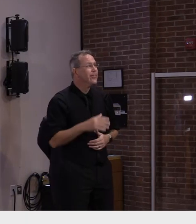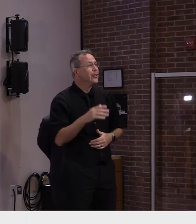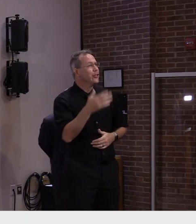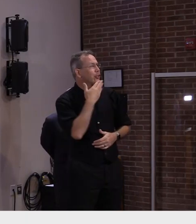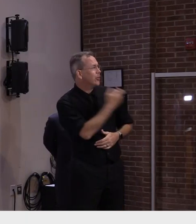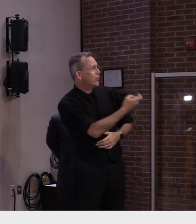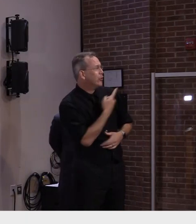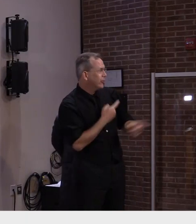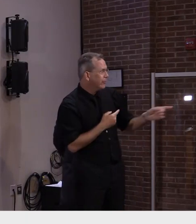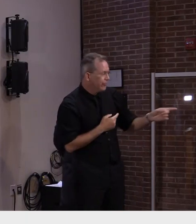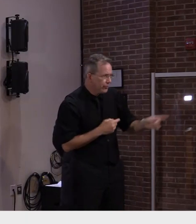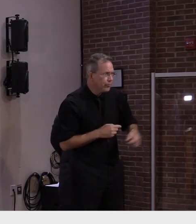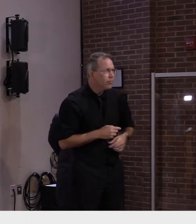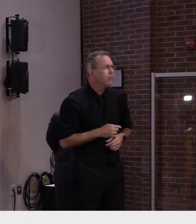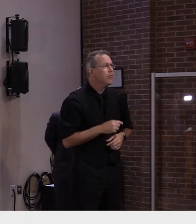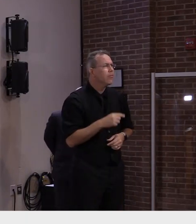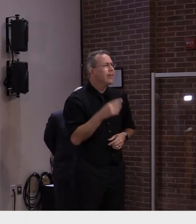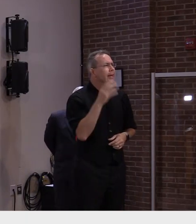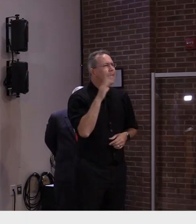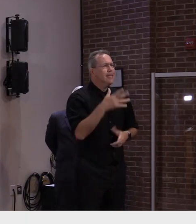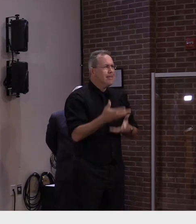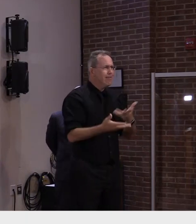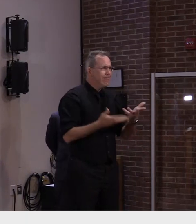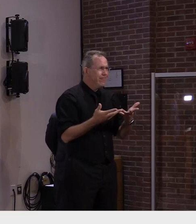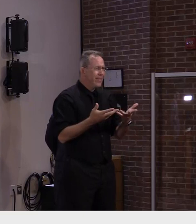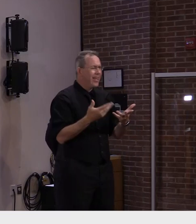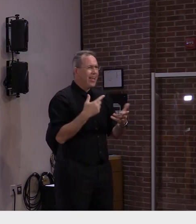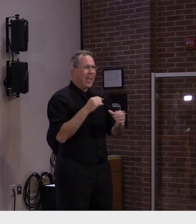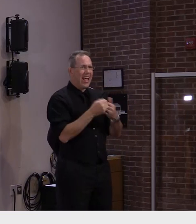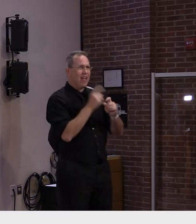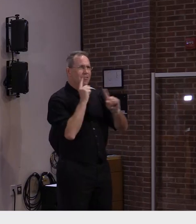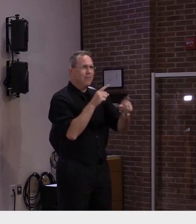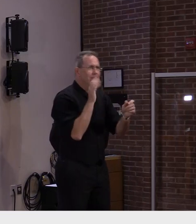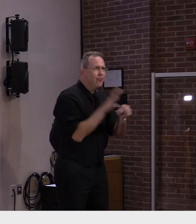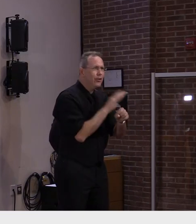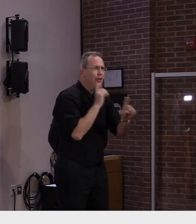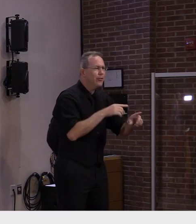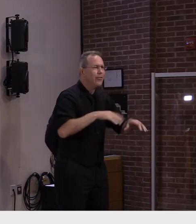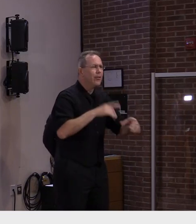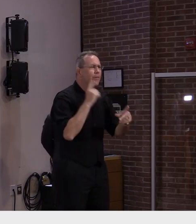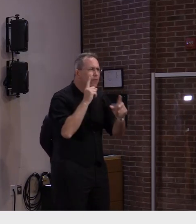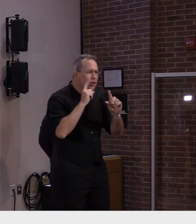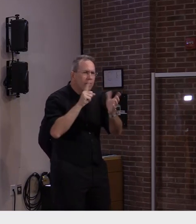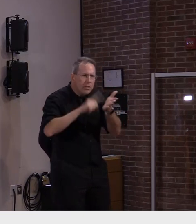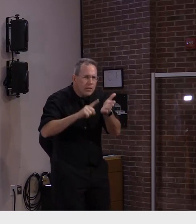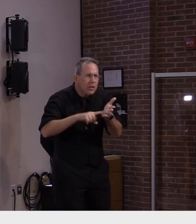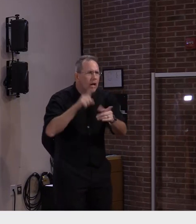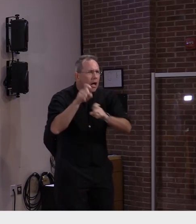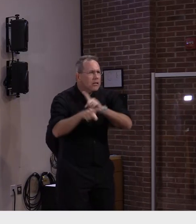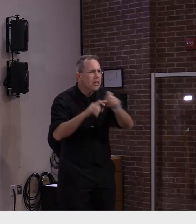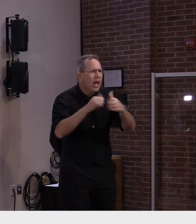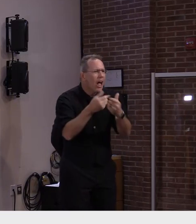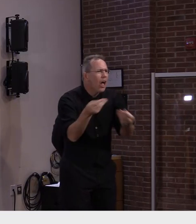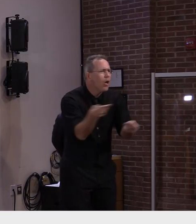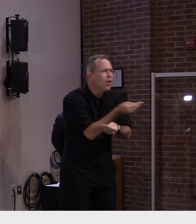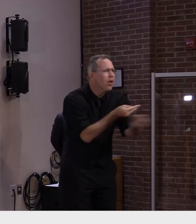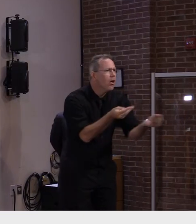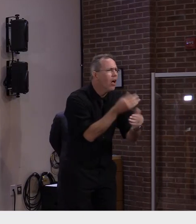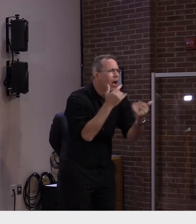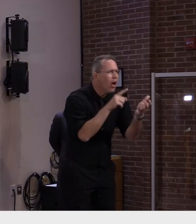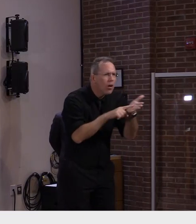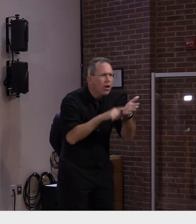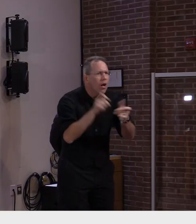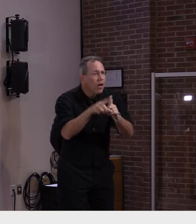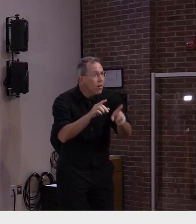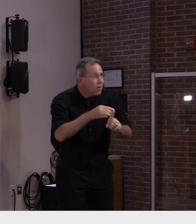investigation. They take time for accumulating more people who have gotten tested and seeing what their status is. I can tell you